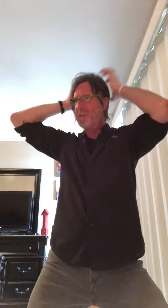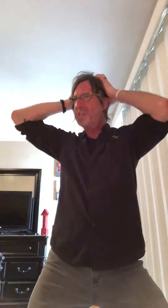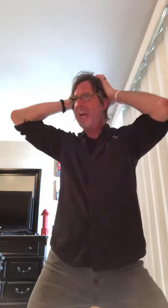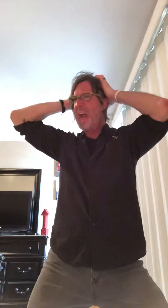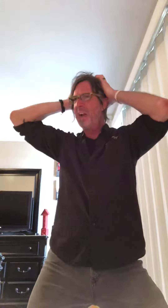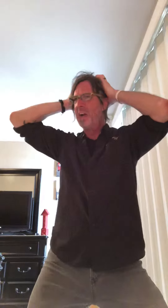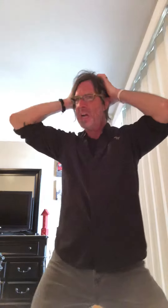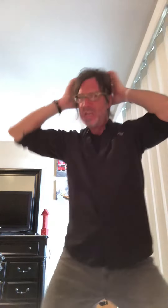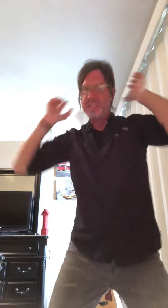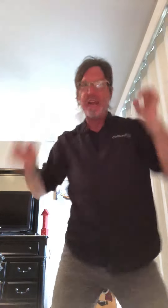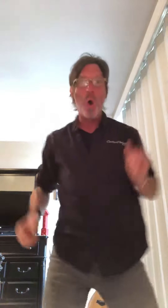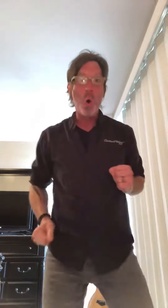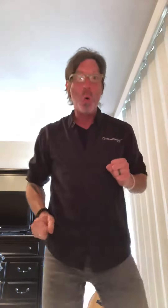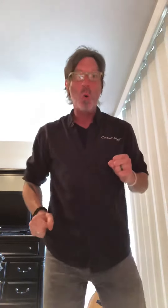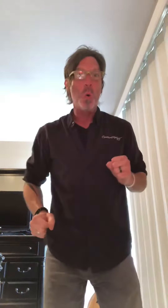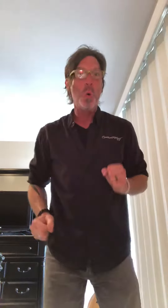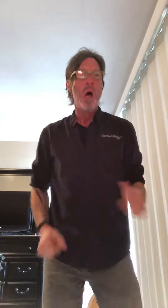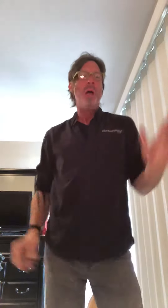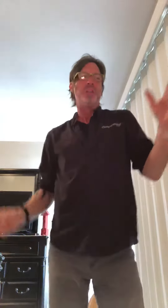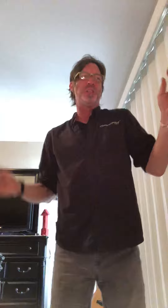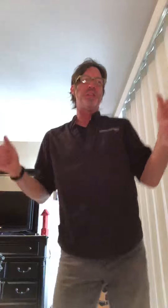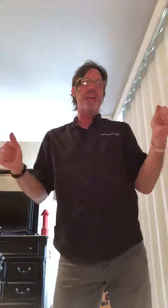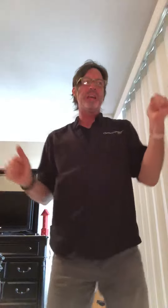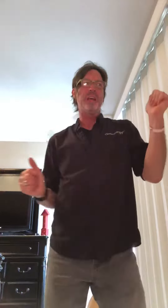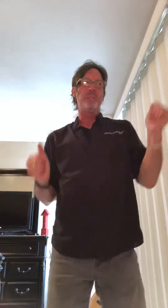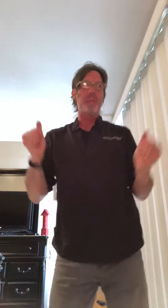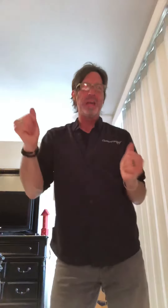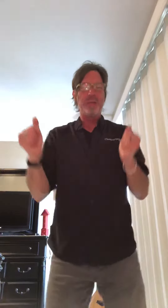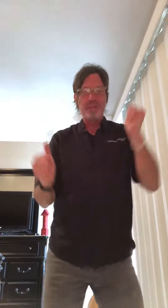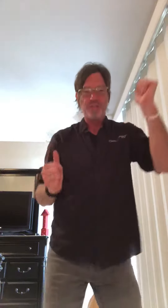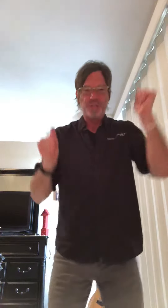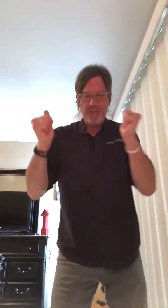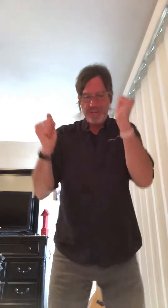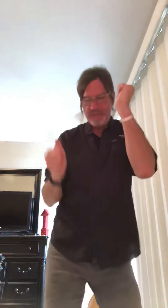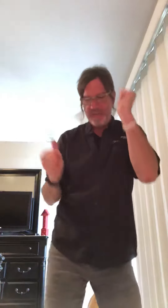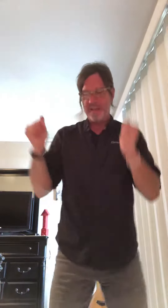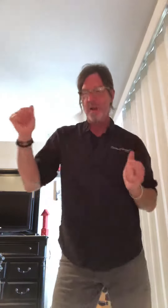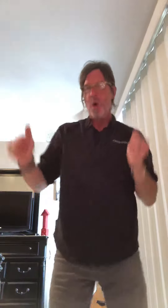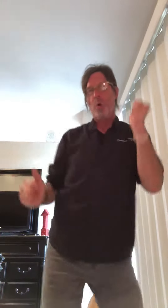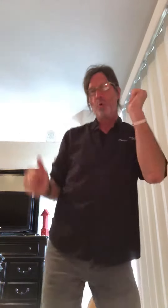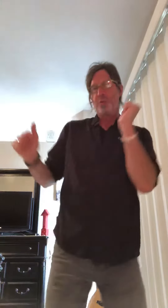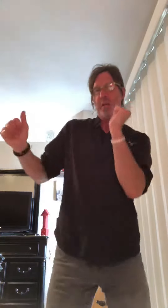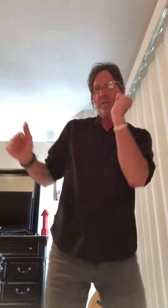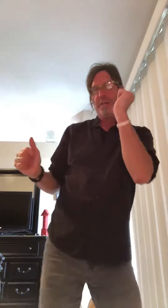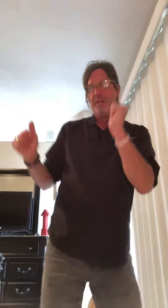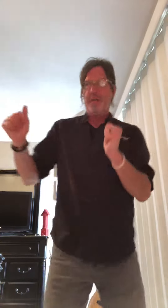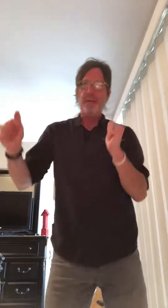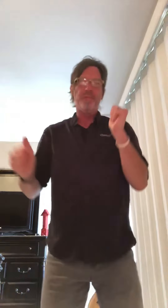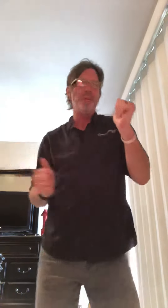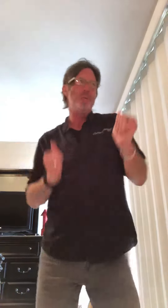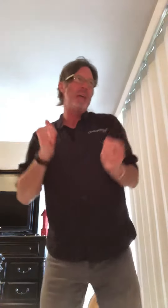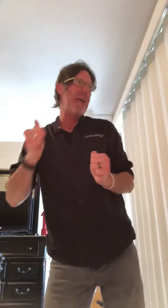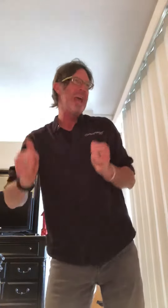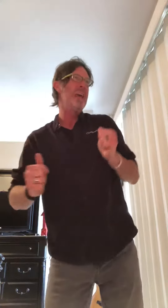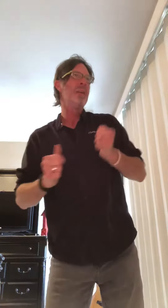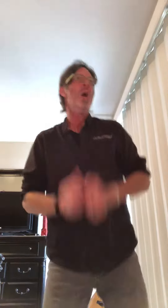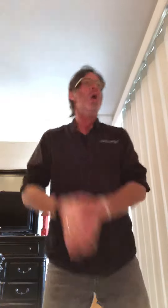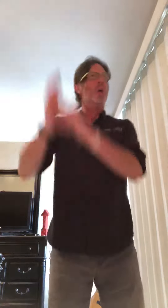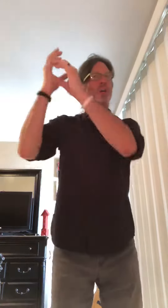Where's your hair? Say, shake it, baby, shake it, oh, shake it if you can, oh,